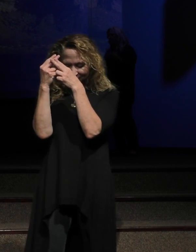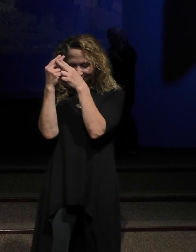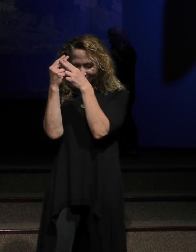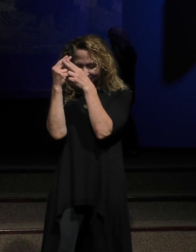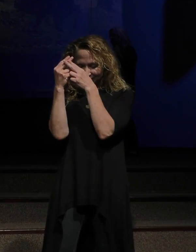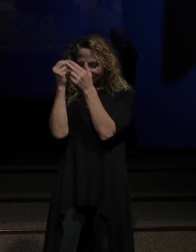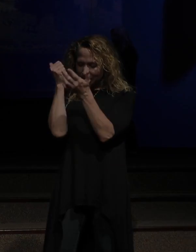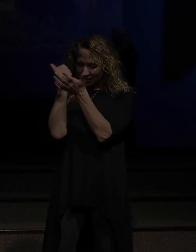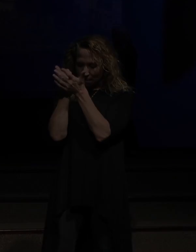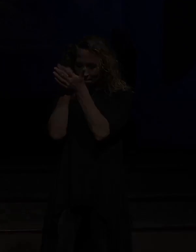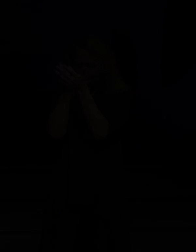Amen.